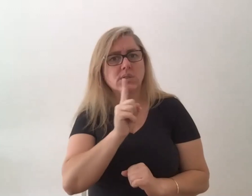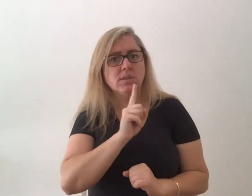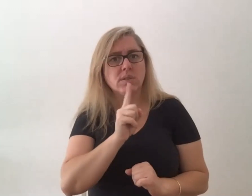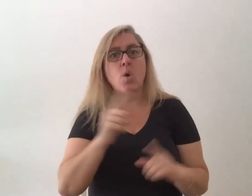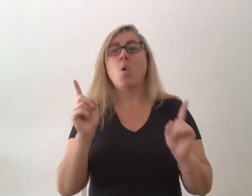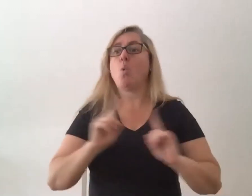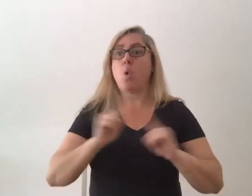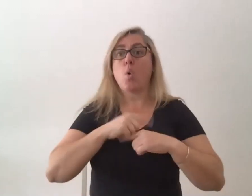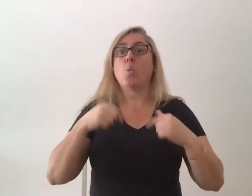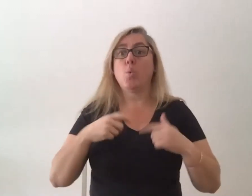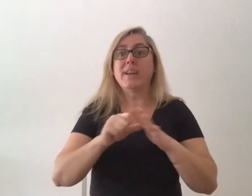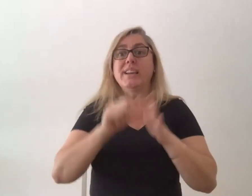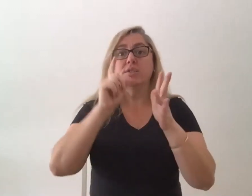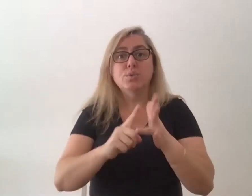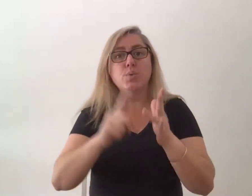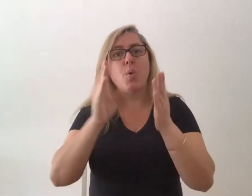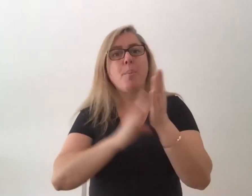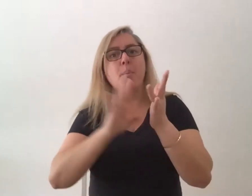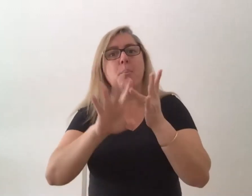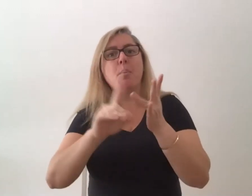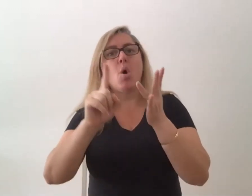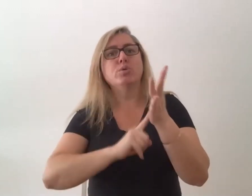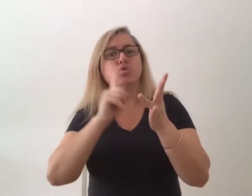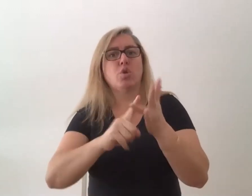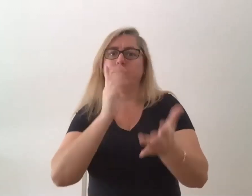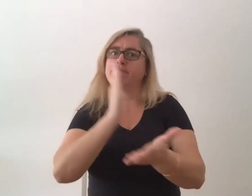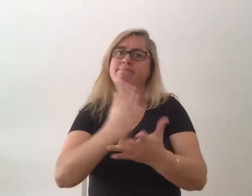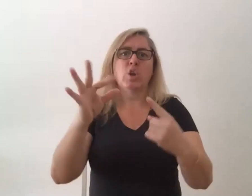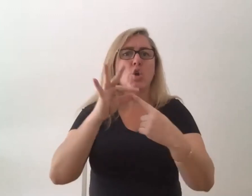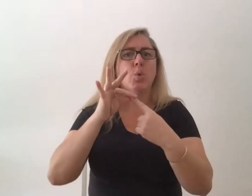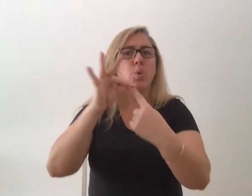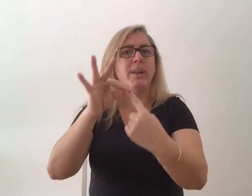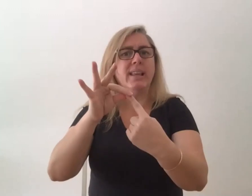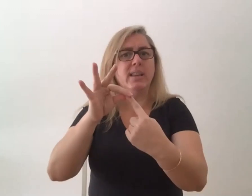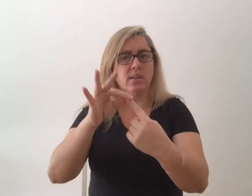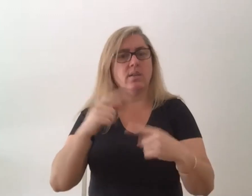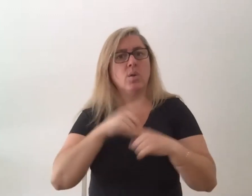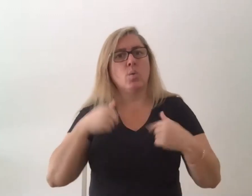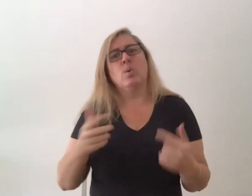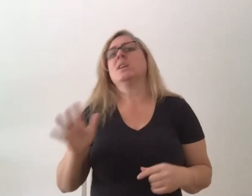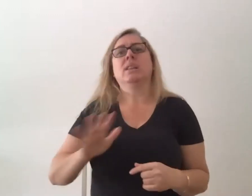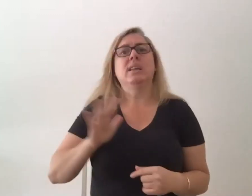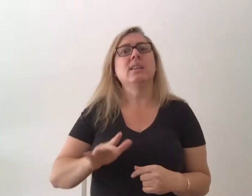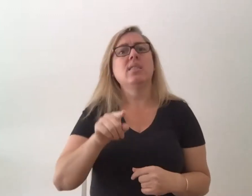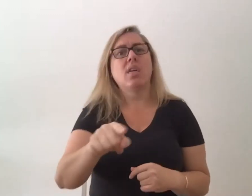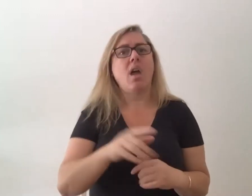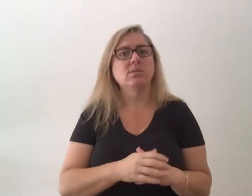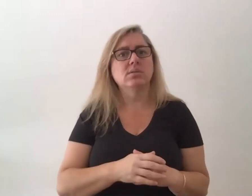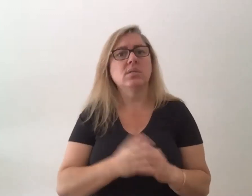Mojo Film Festival is quite unique and quite needed. And Mojo is through an organisation I founded called